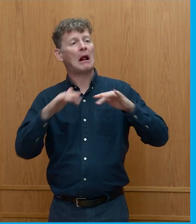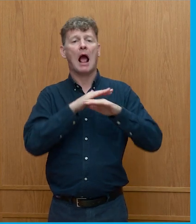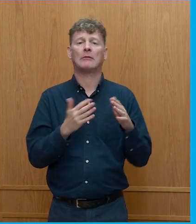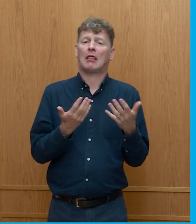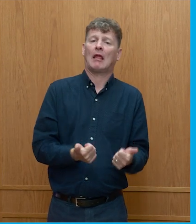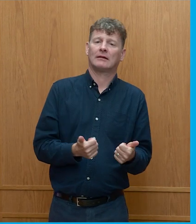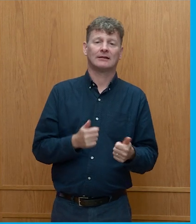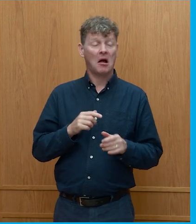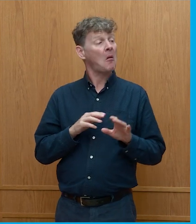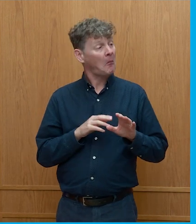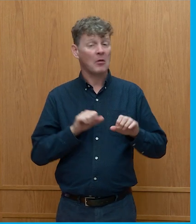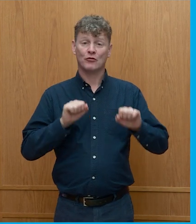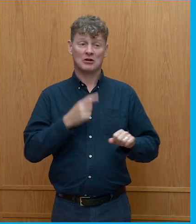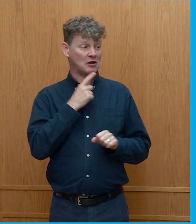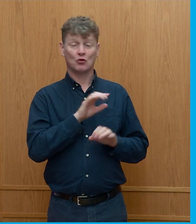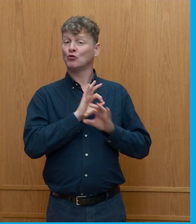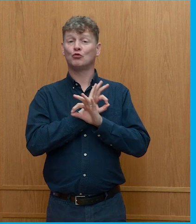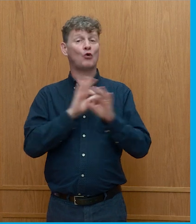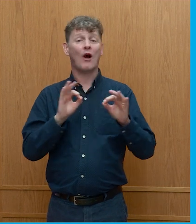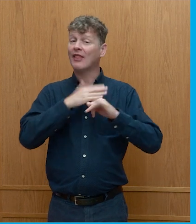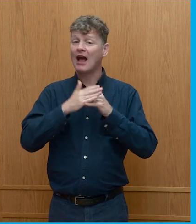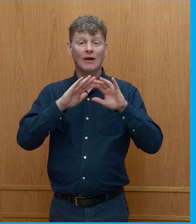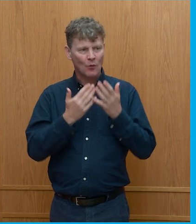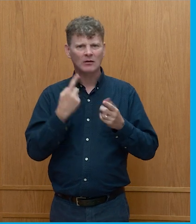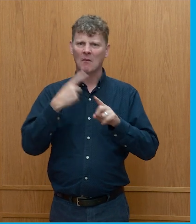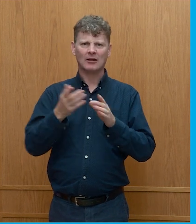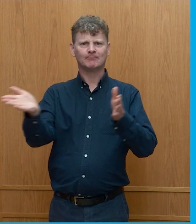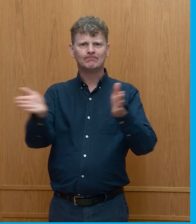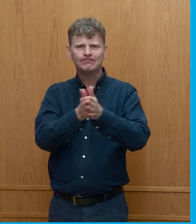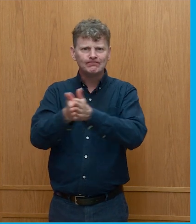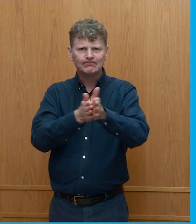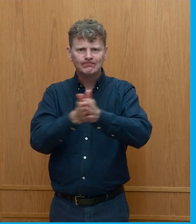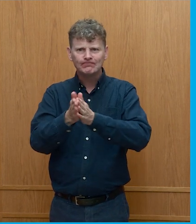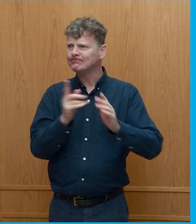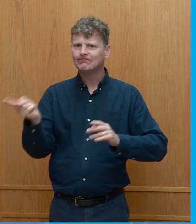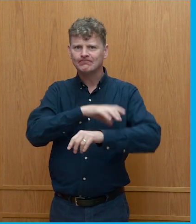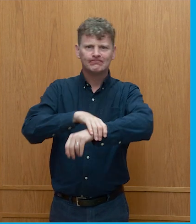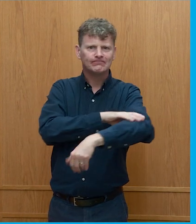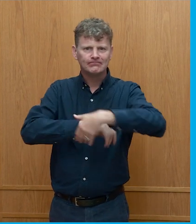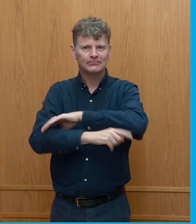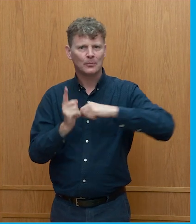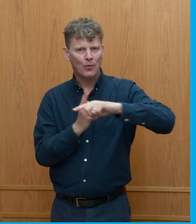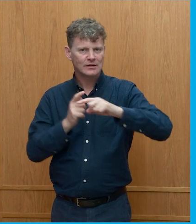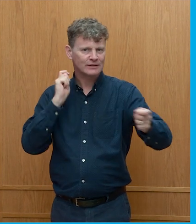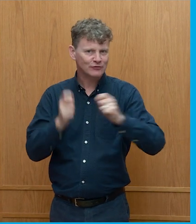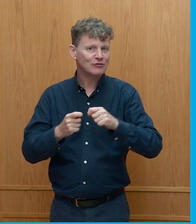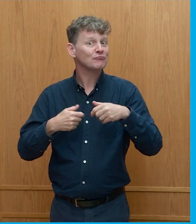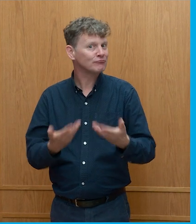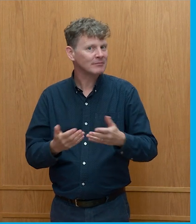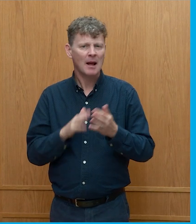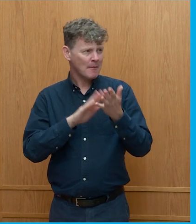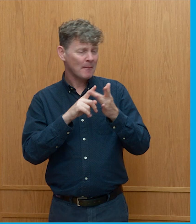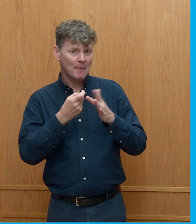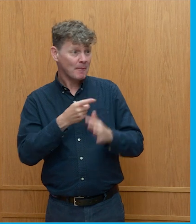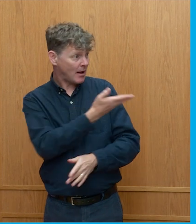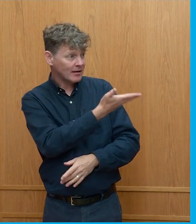not the end of the world. And a motivator for positive change that we should be undertaking anyway, as well as a climate imperative. Mike, you want to come in